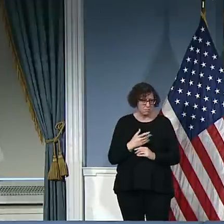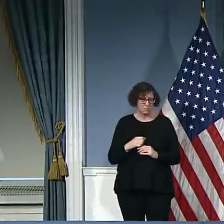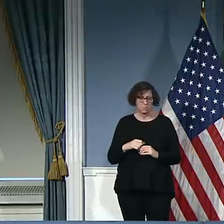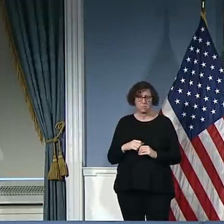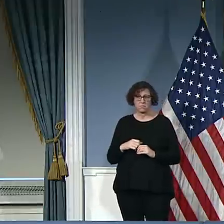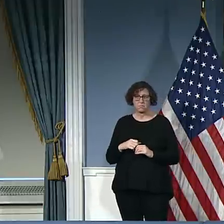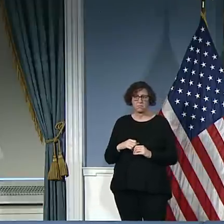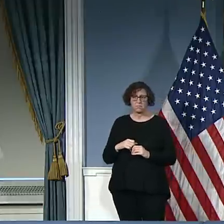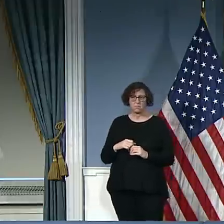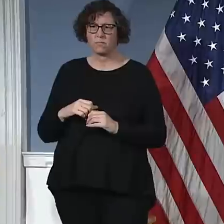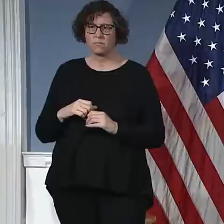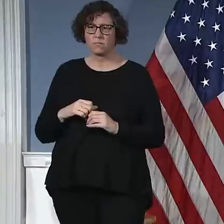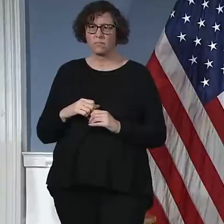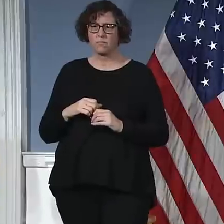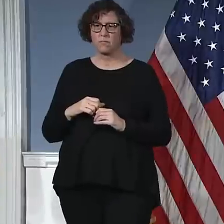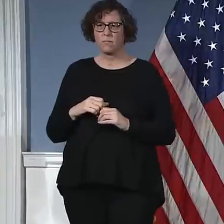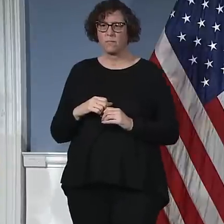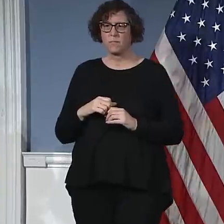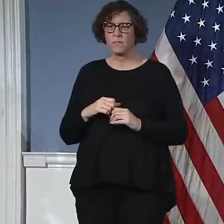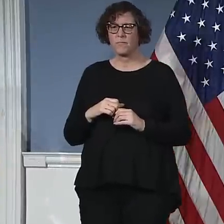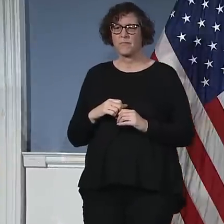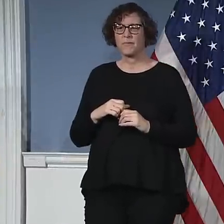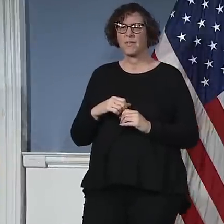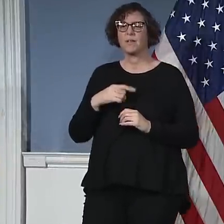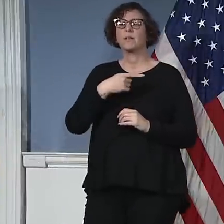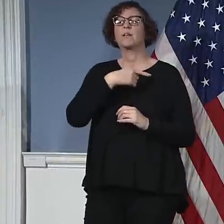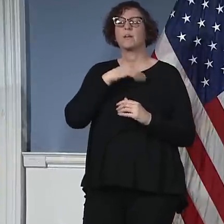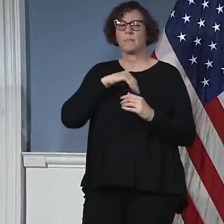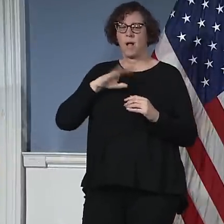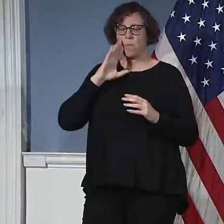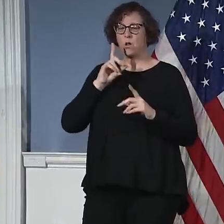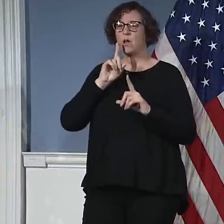Matt, I'll start and Dr. Katz can jump in.